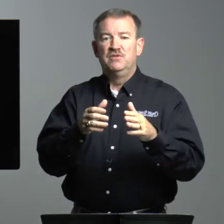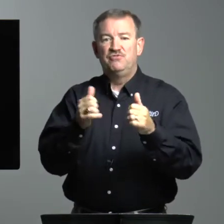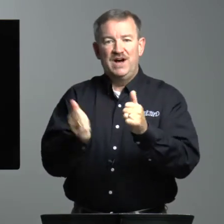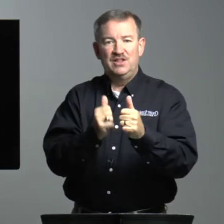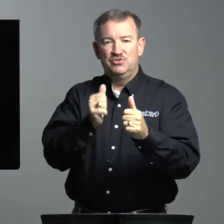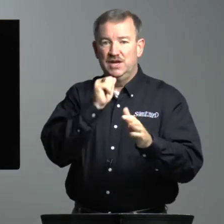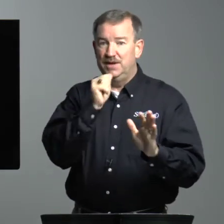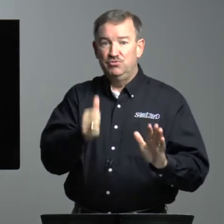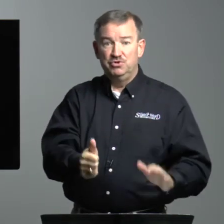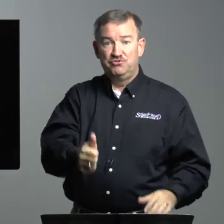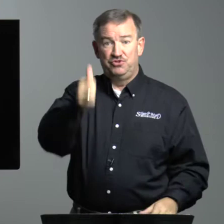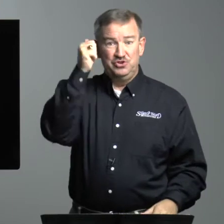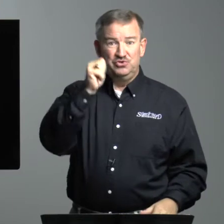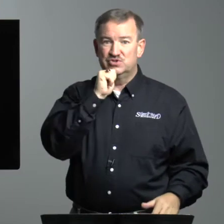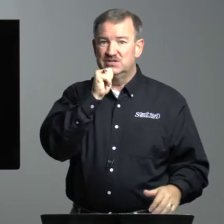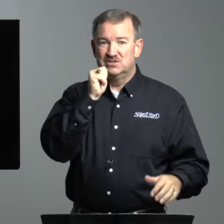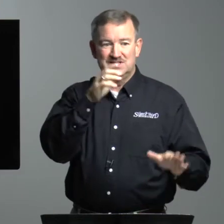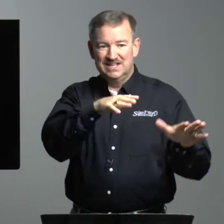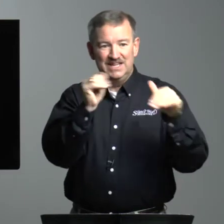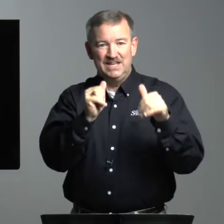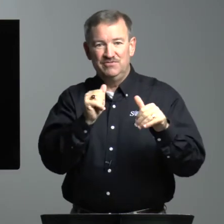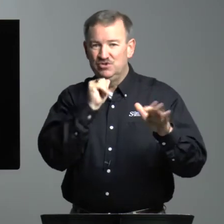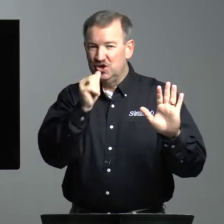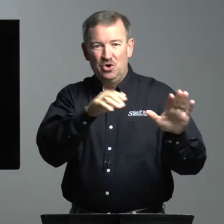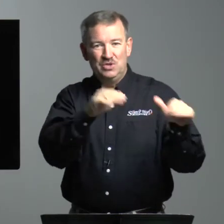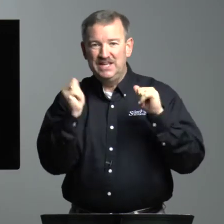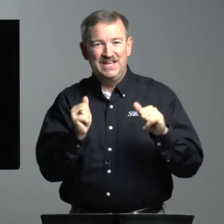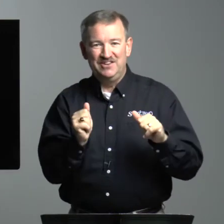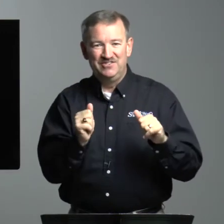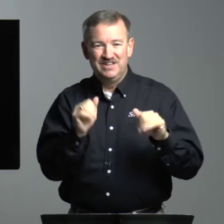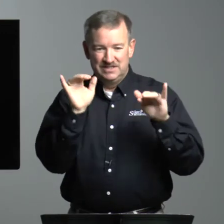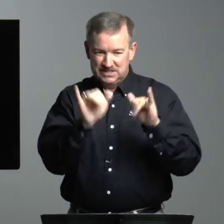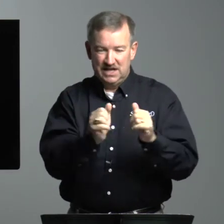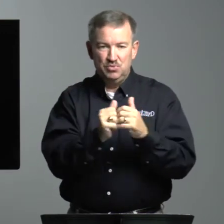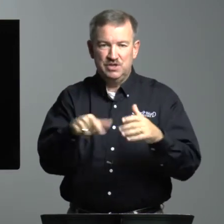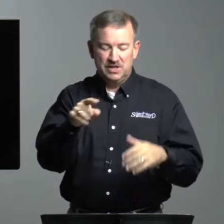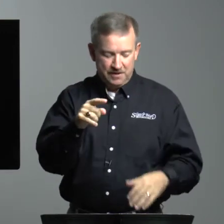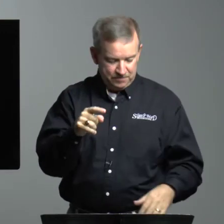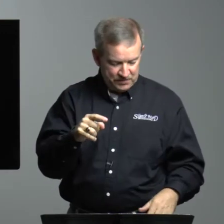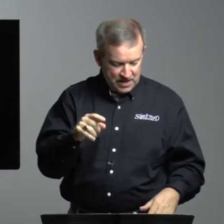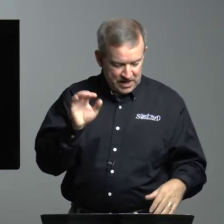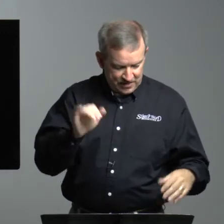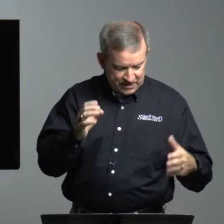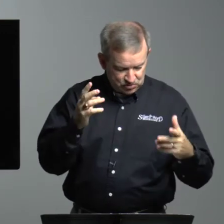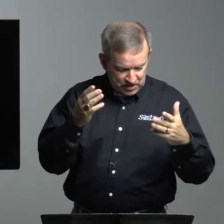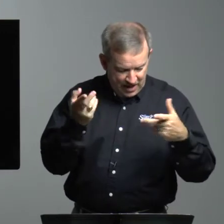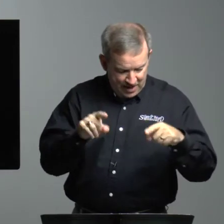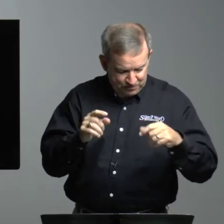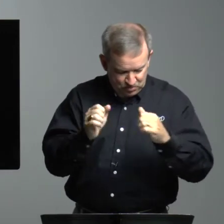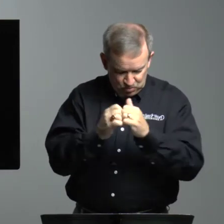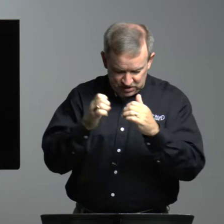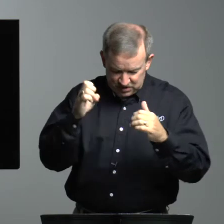Follow them and refuse to leave. Don't leave. Stay with them. And that's what happened with